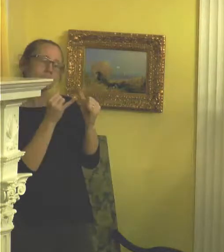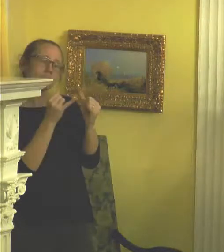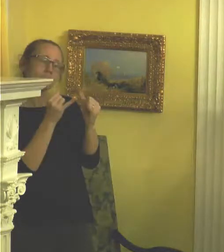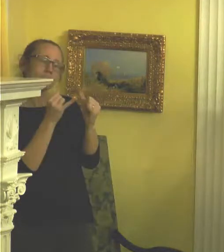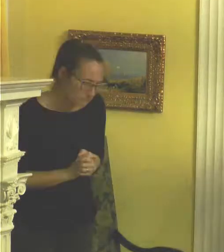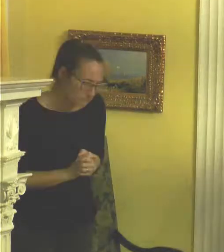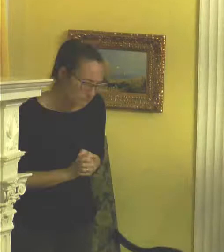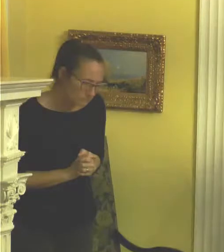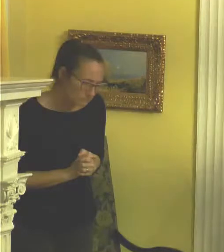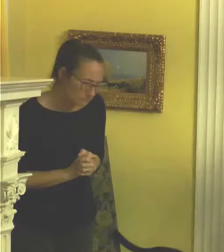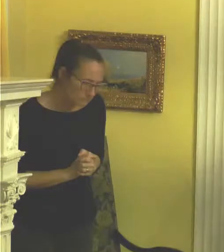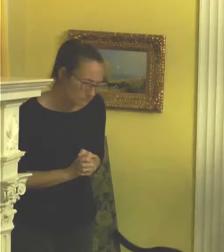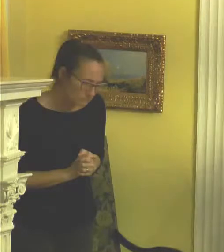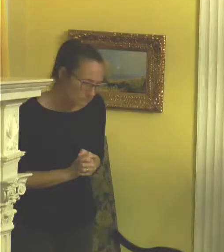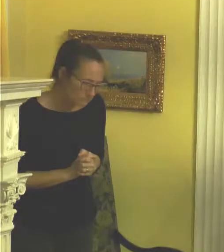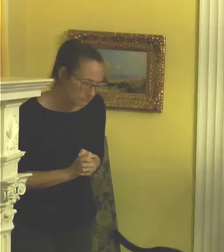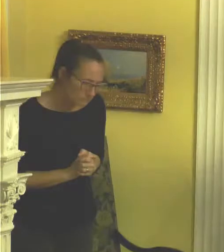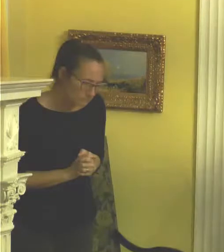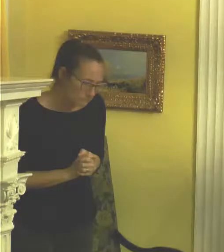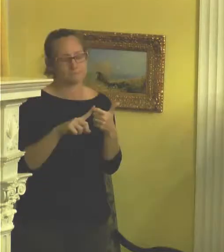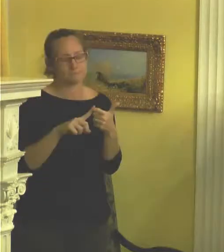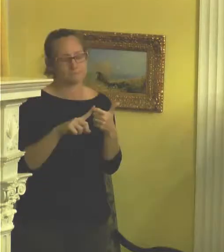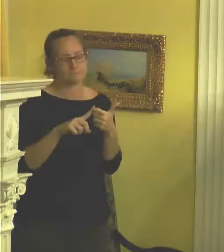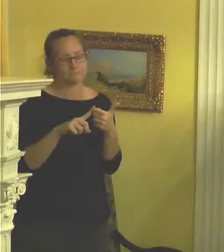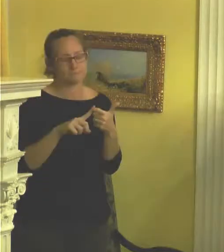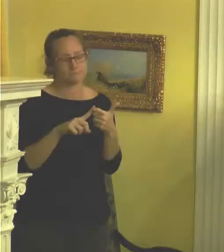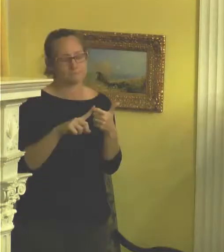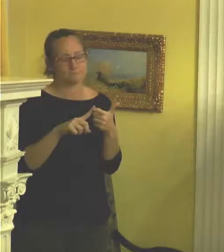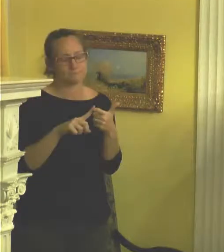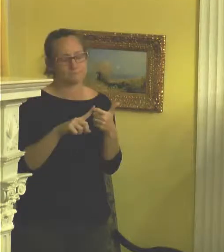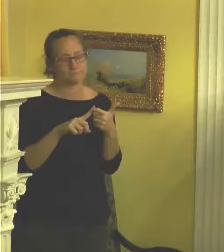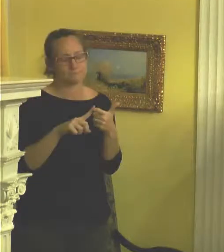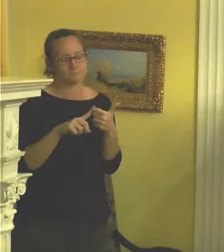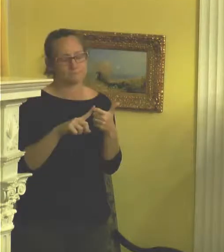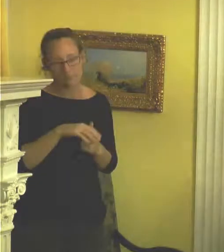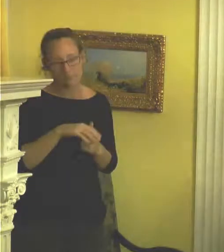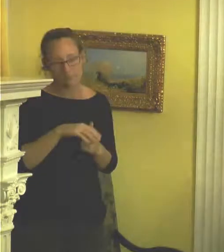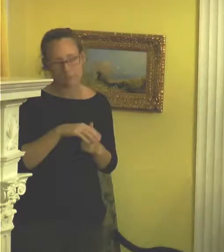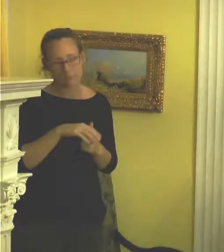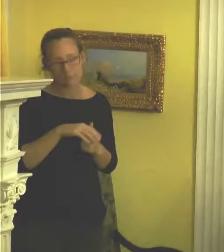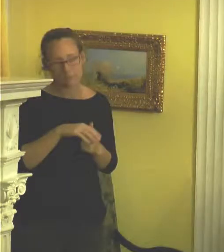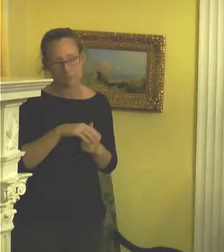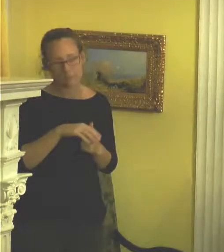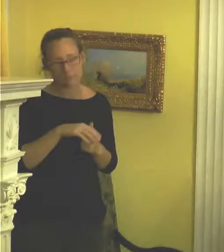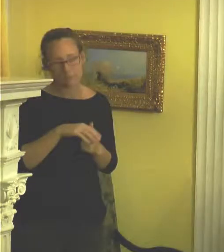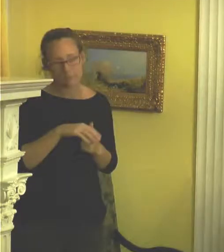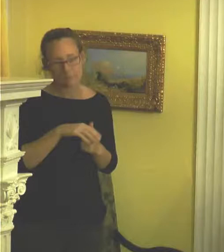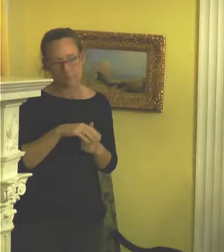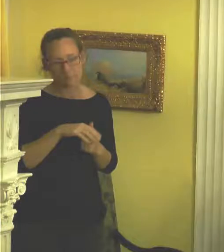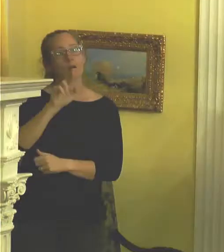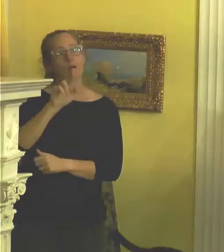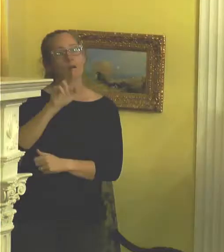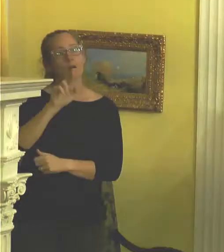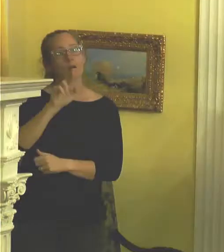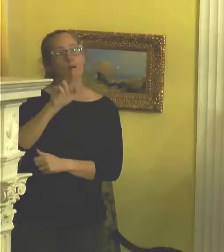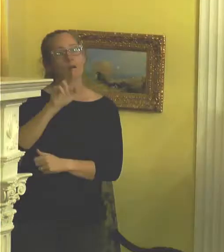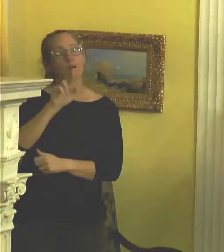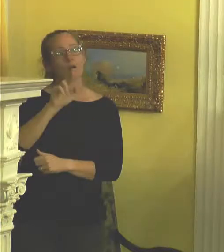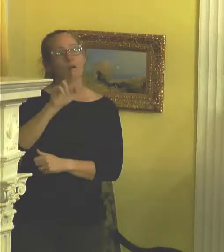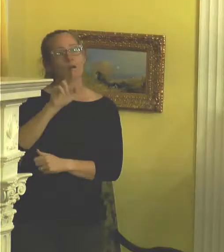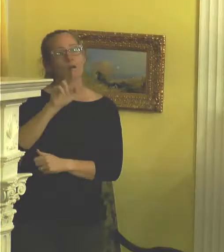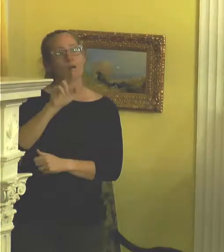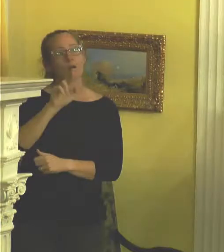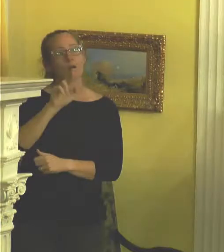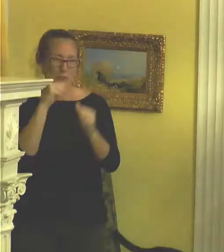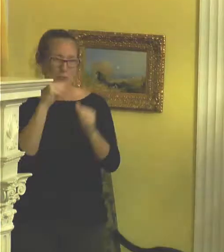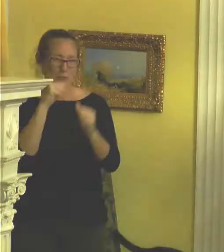So I would definitely say her. Who else? Deborah Roberts is big for me. She has a show in Jacksonville next year.